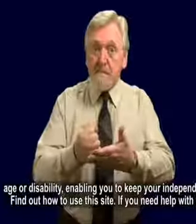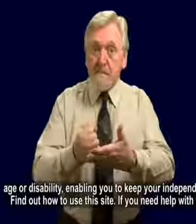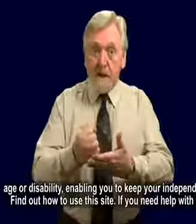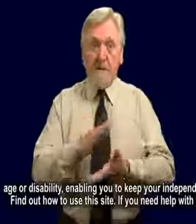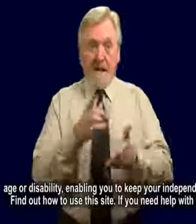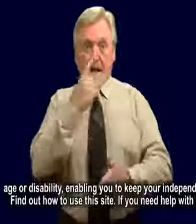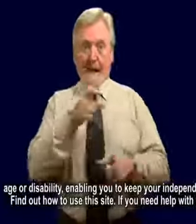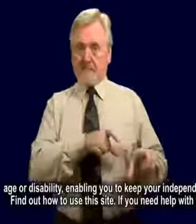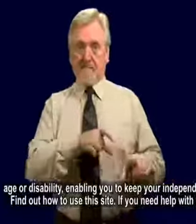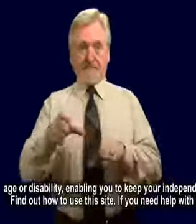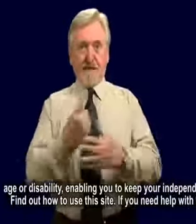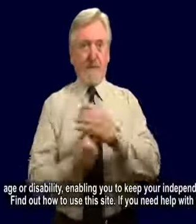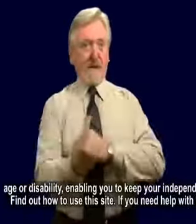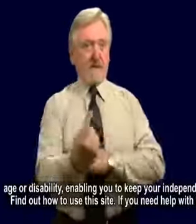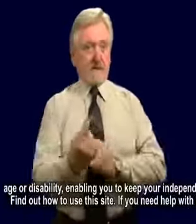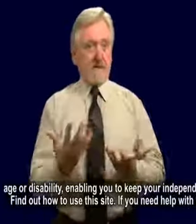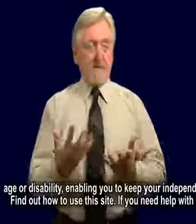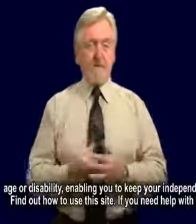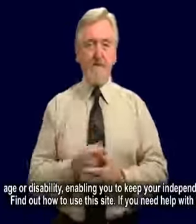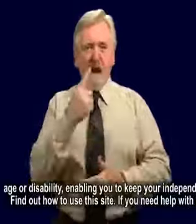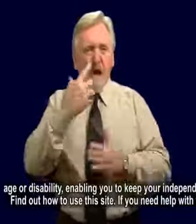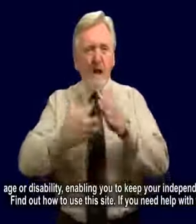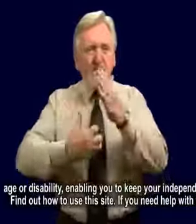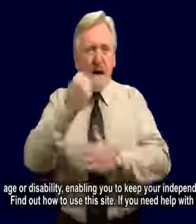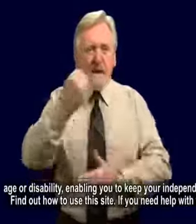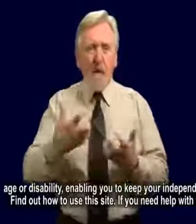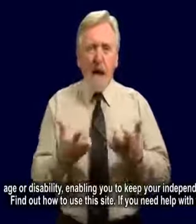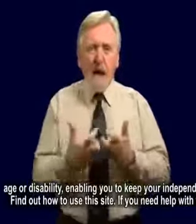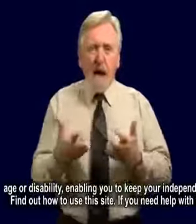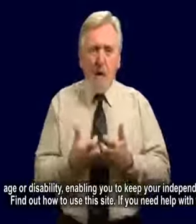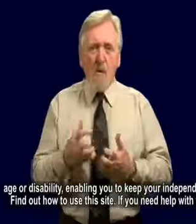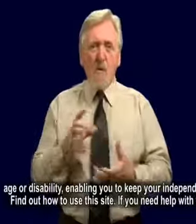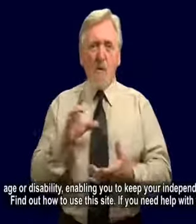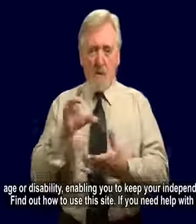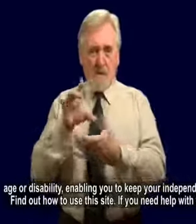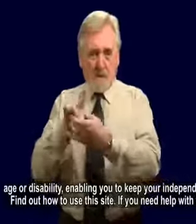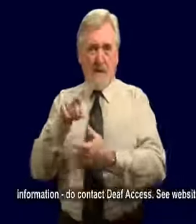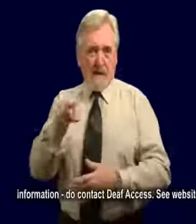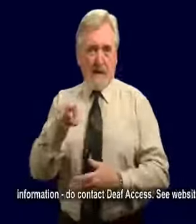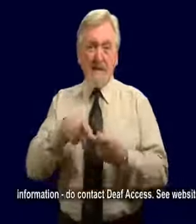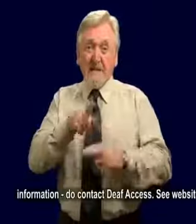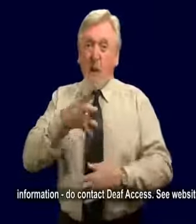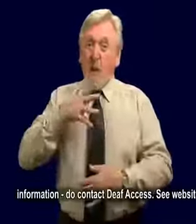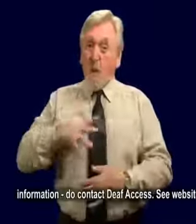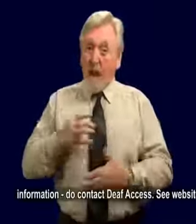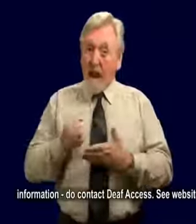independence. Find out how to use this site. If you need help with this information, do